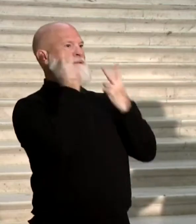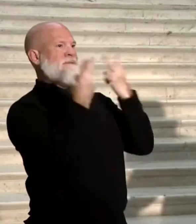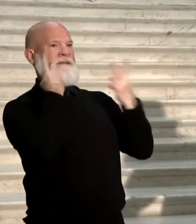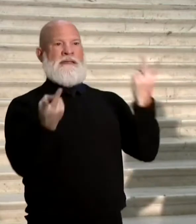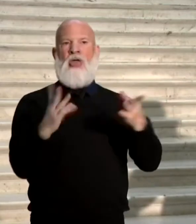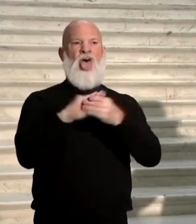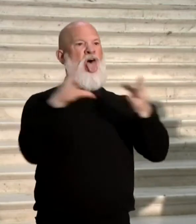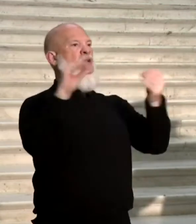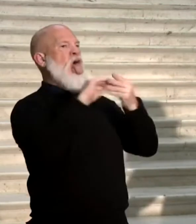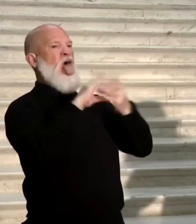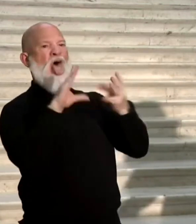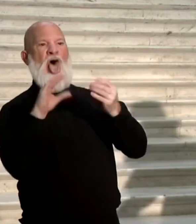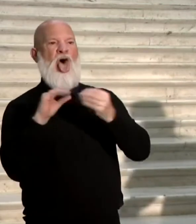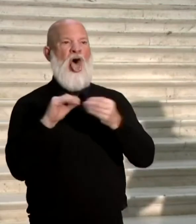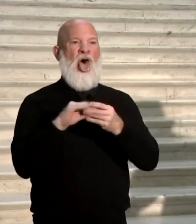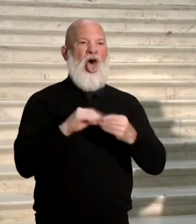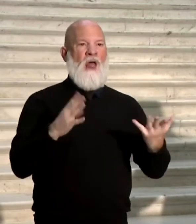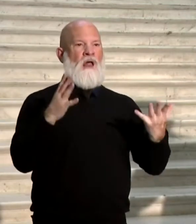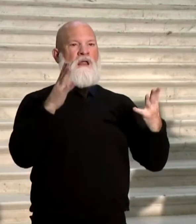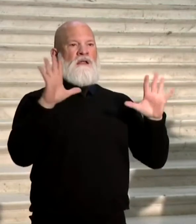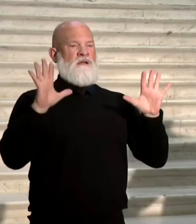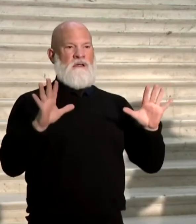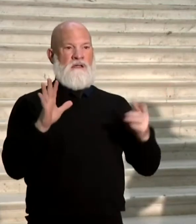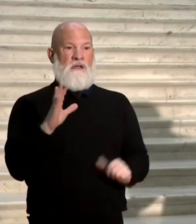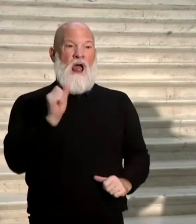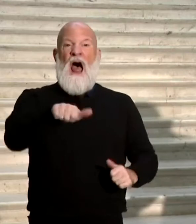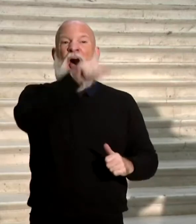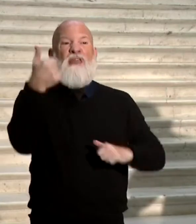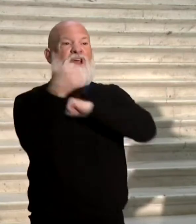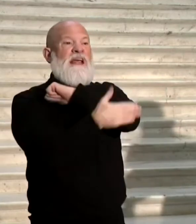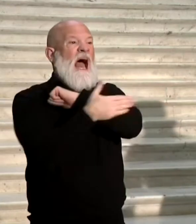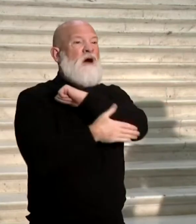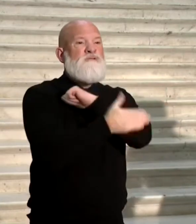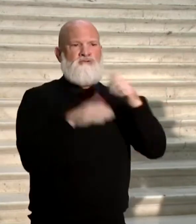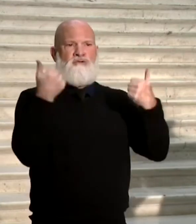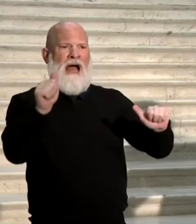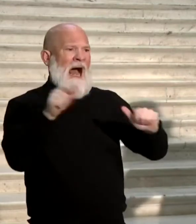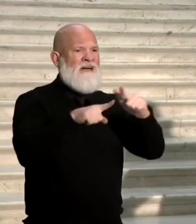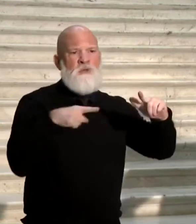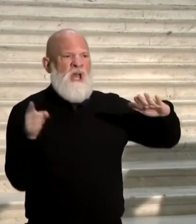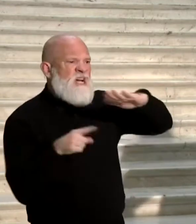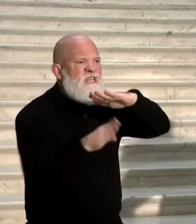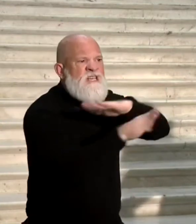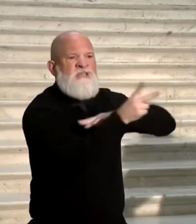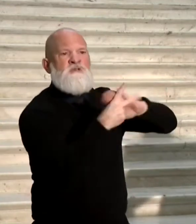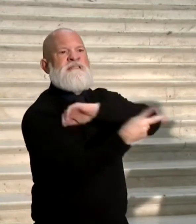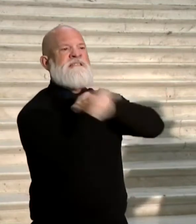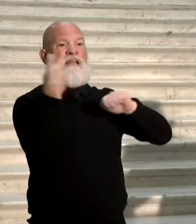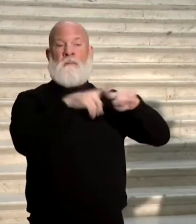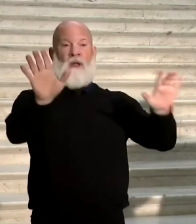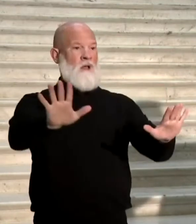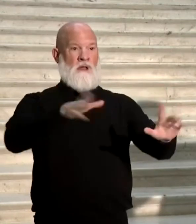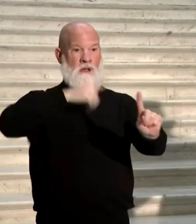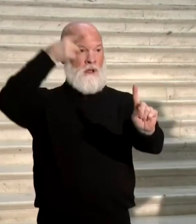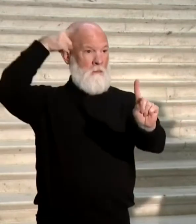it. We have foreign powers that are pushing some of these things at the same time. So here's the takeaway from all this. This